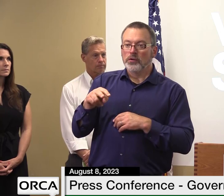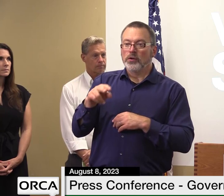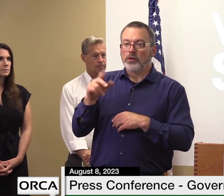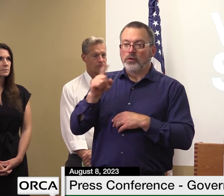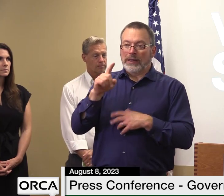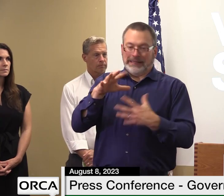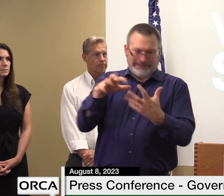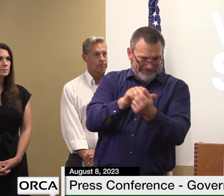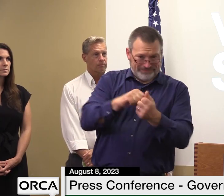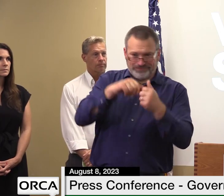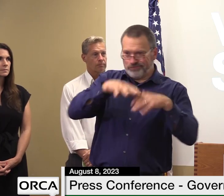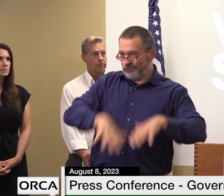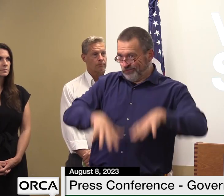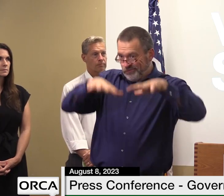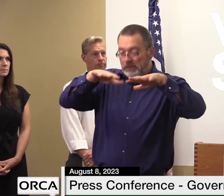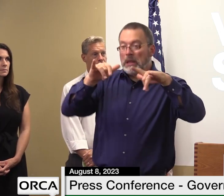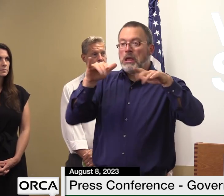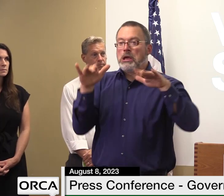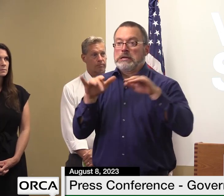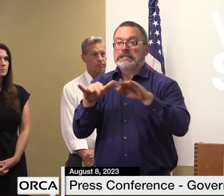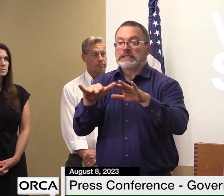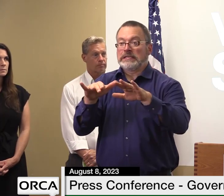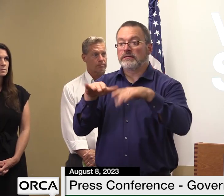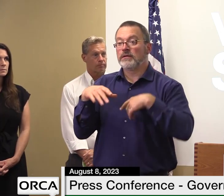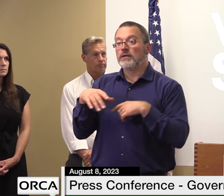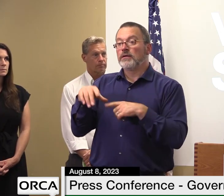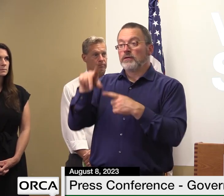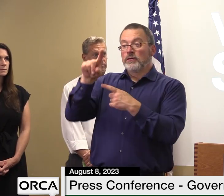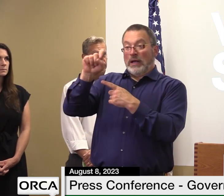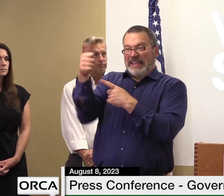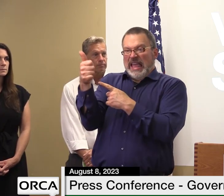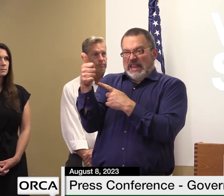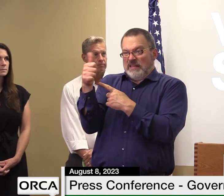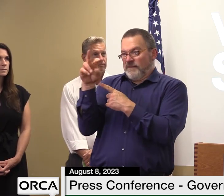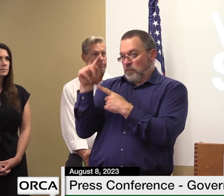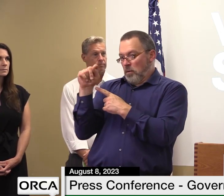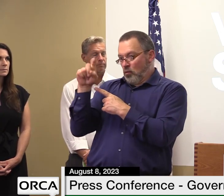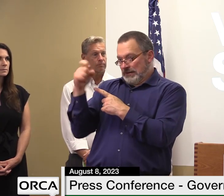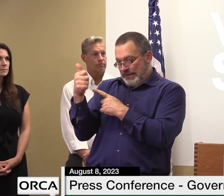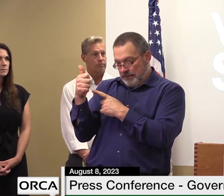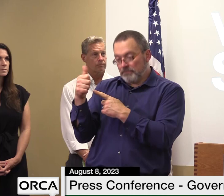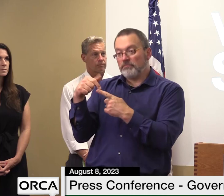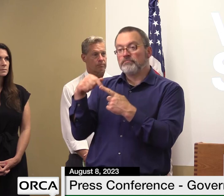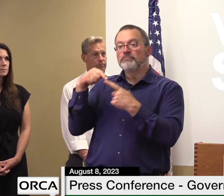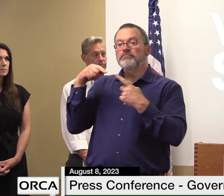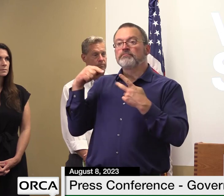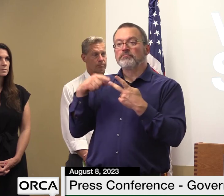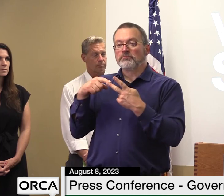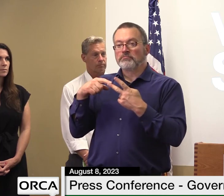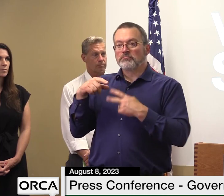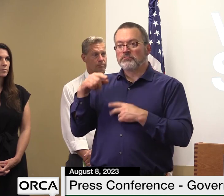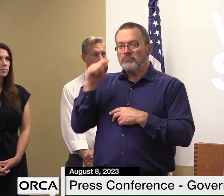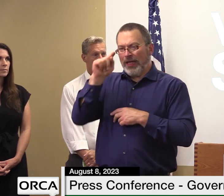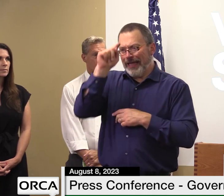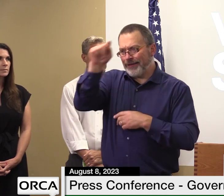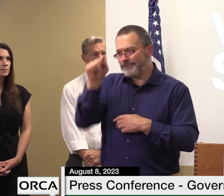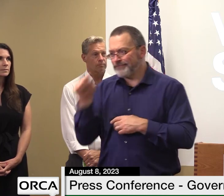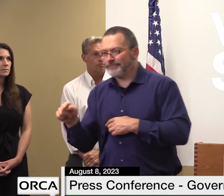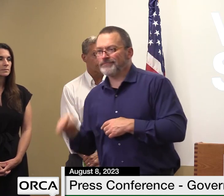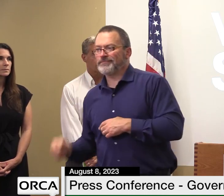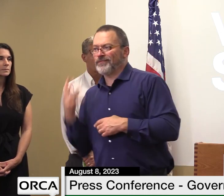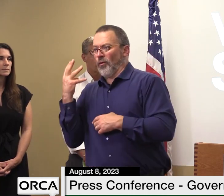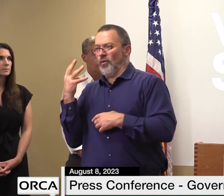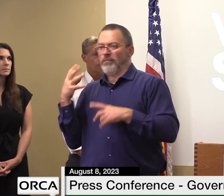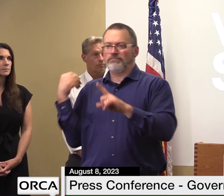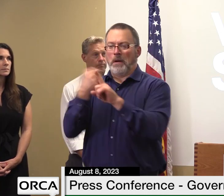storm now that road is vermont 110 it had four different sites that were damaged those